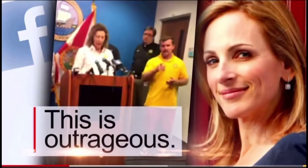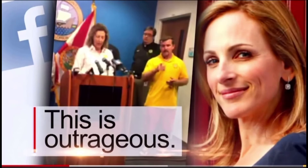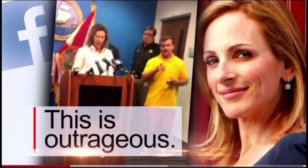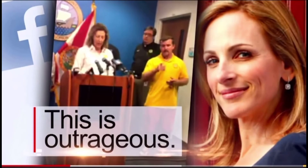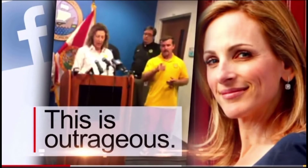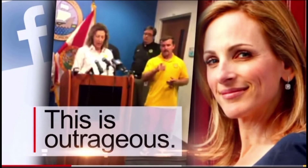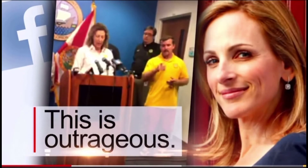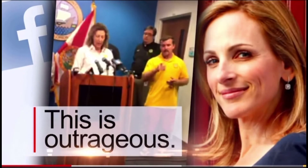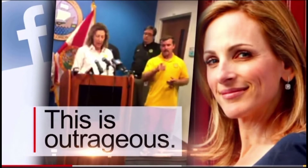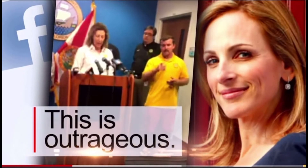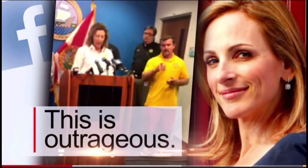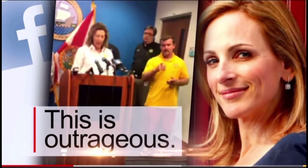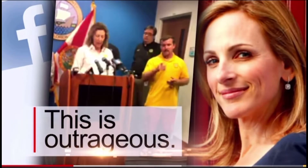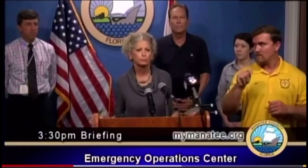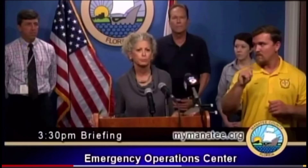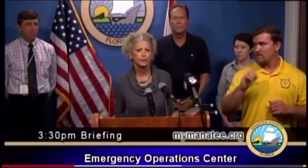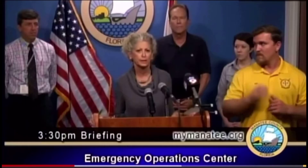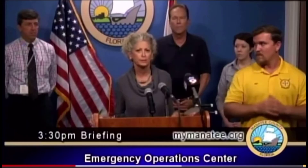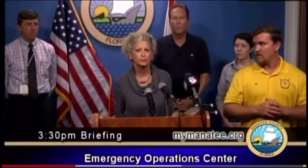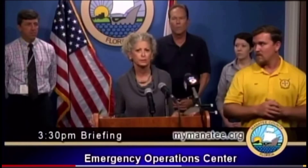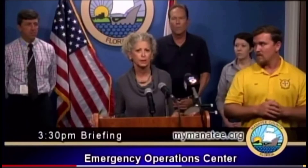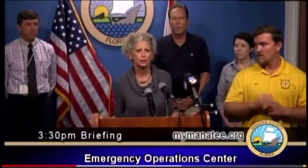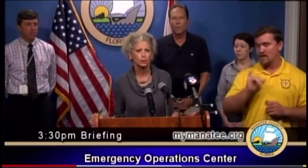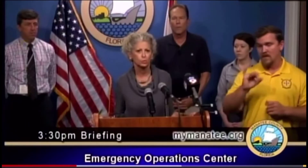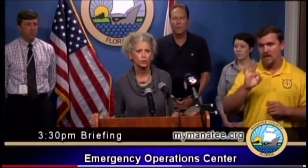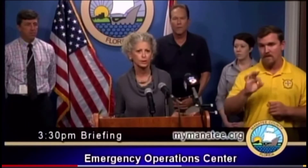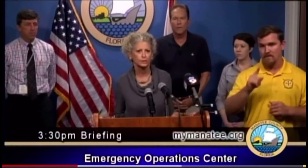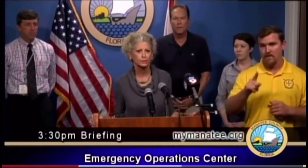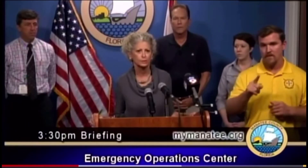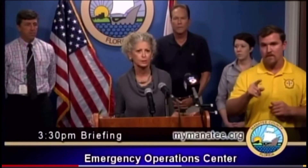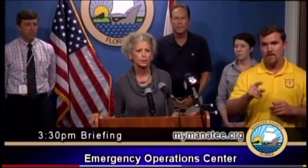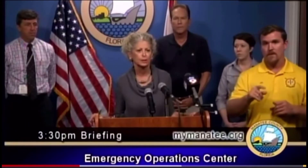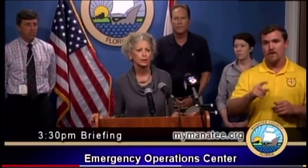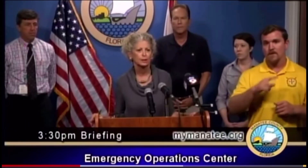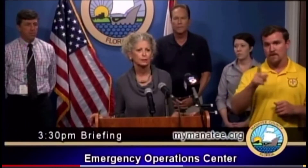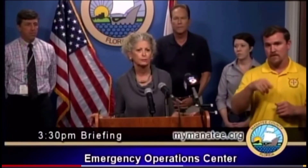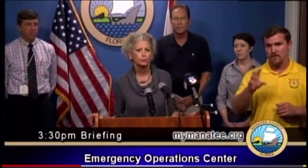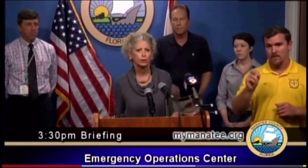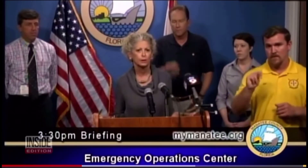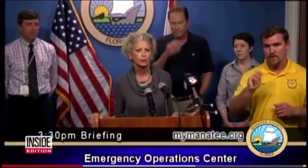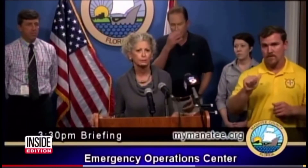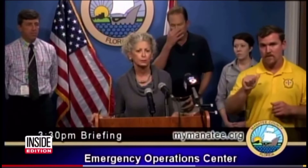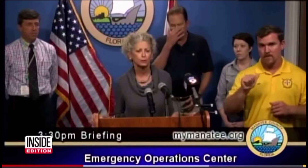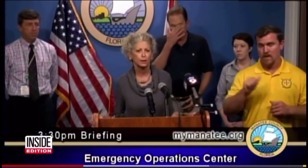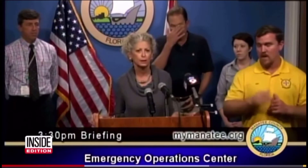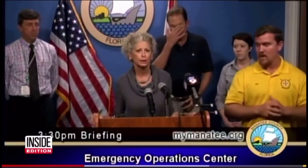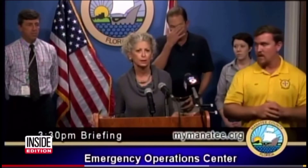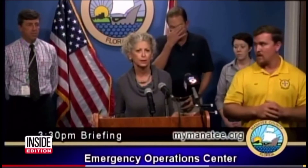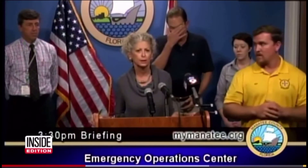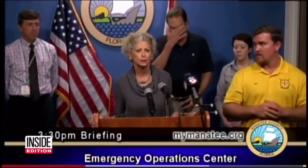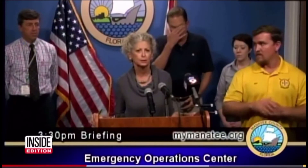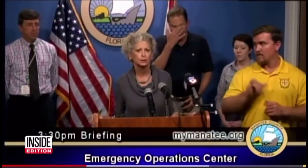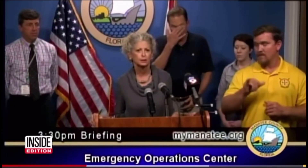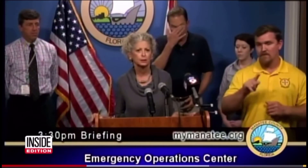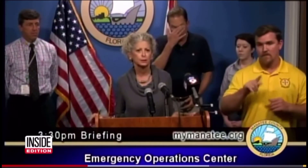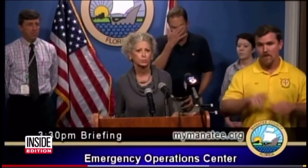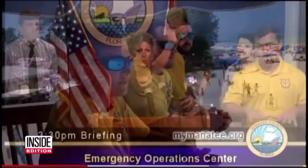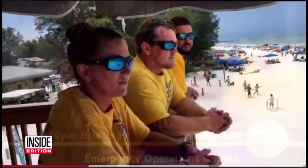this is outrageous. Please heed our warnings. The interpreter's name is Marshall Green. Officials in Manatee County